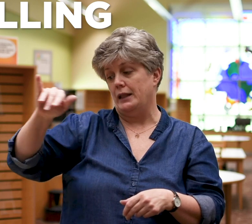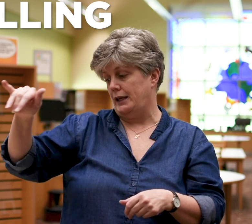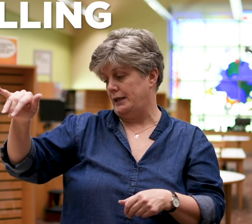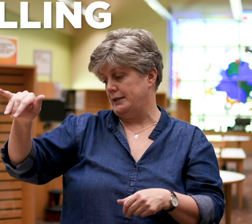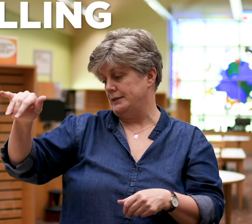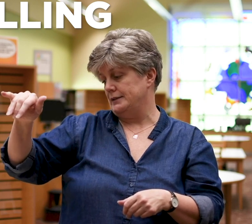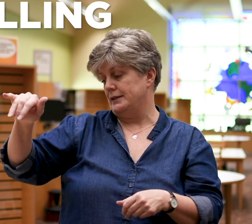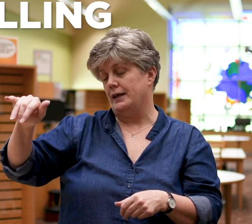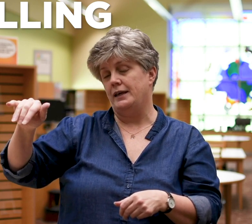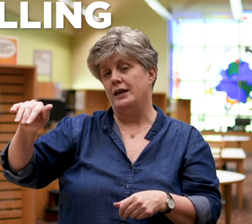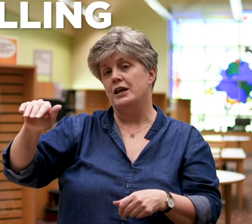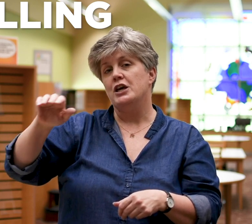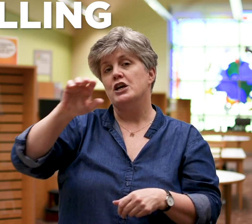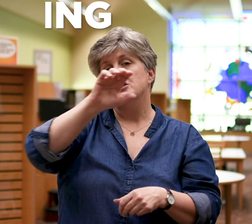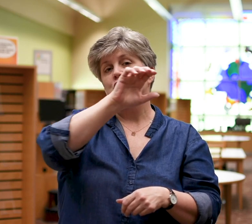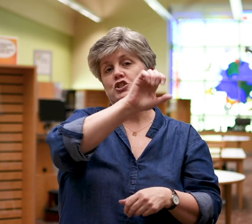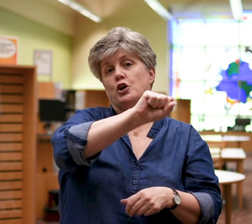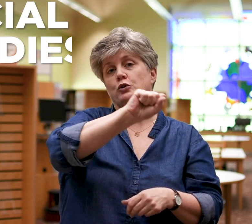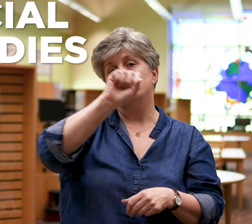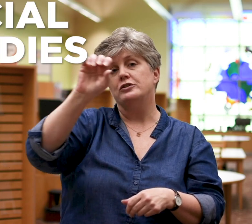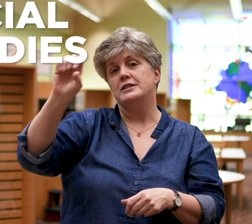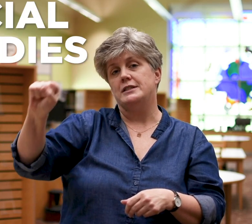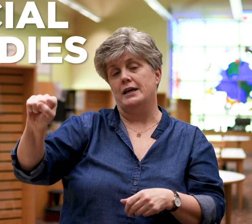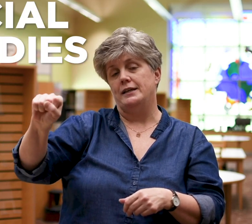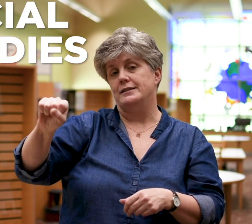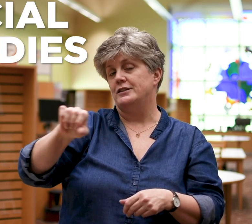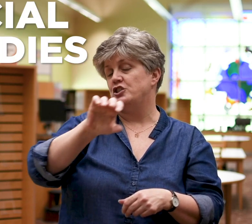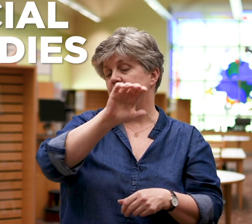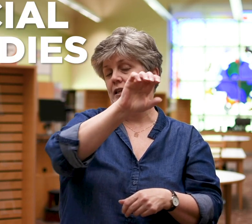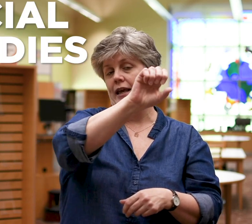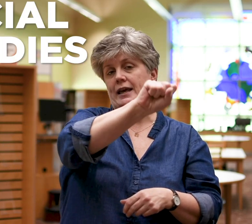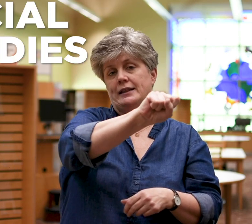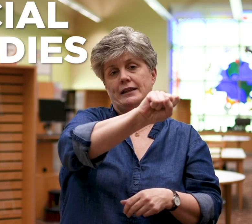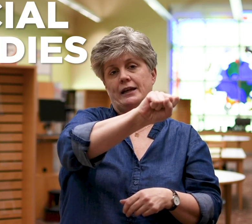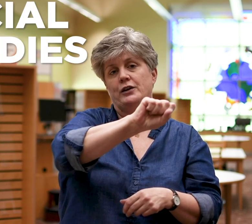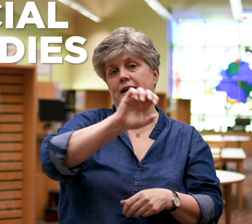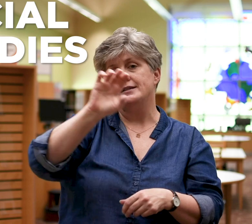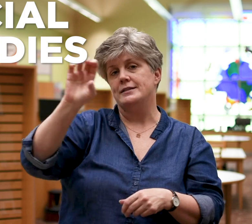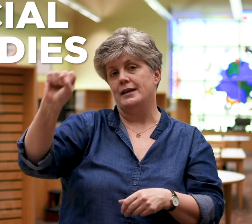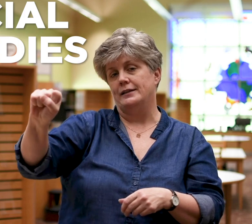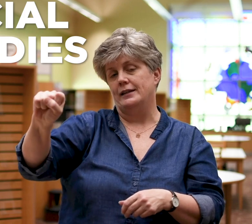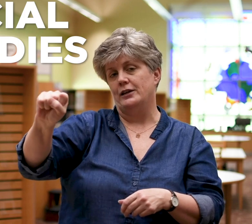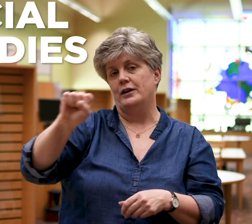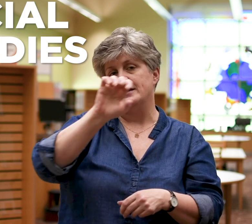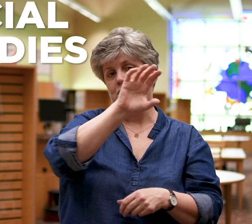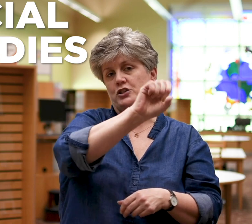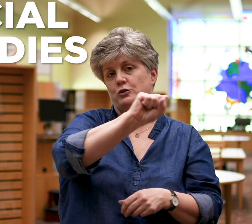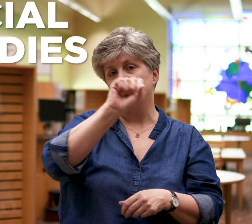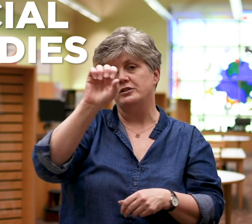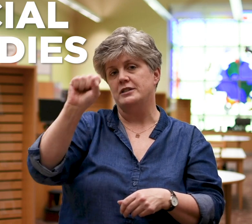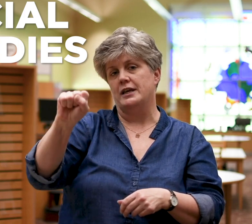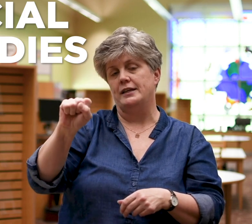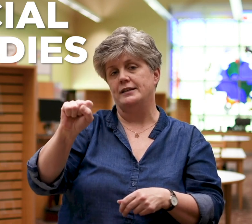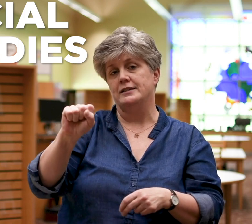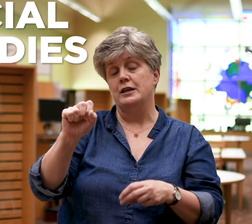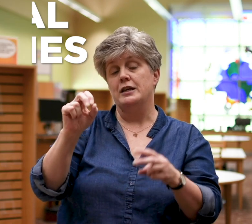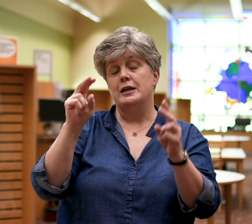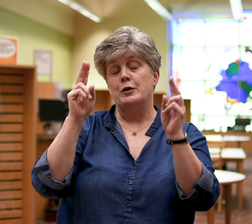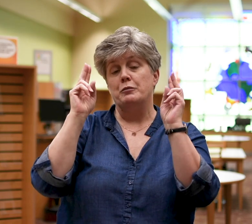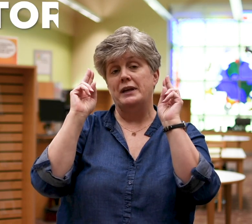social studies it's just a letter s and the letter s social studies but